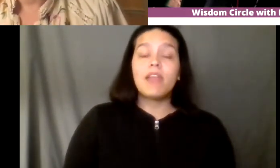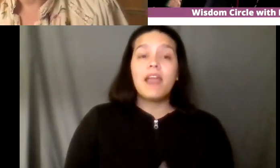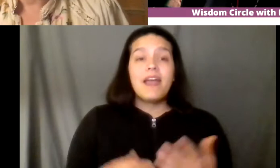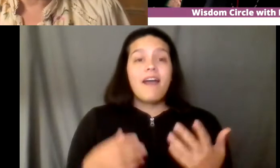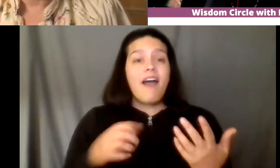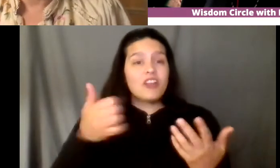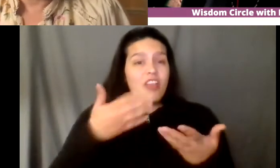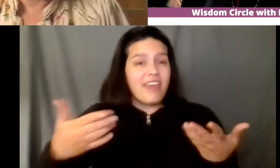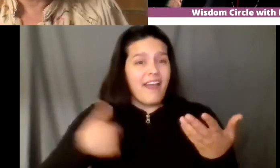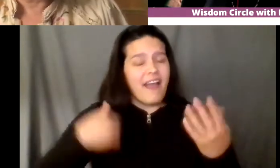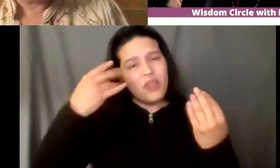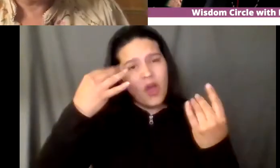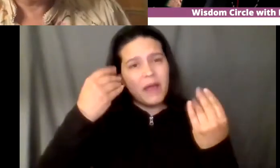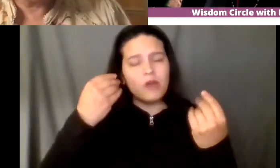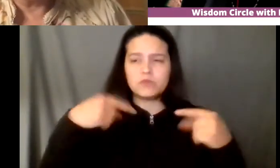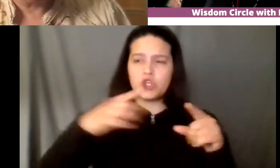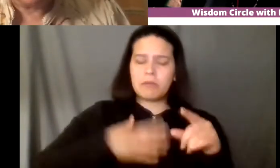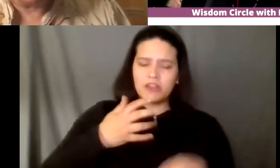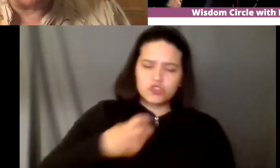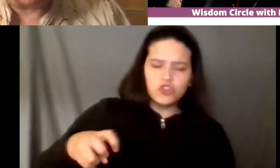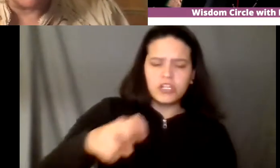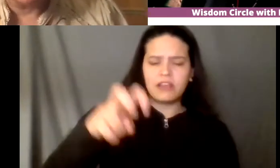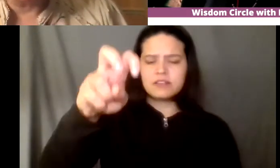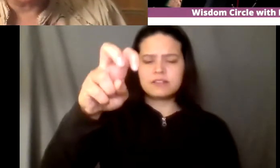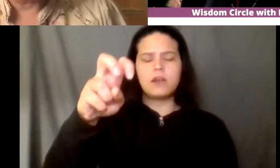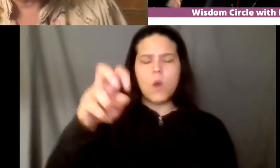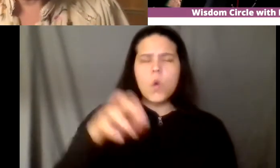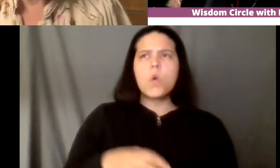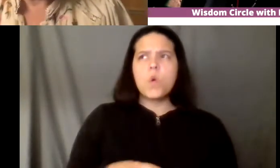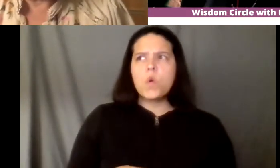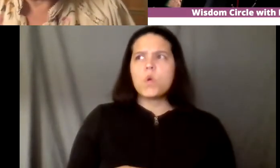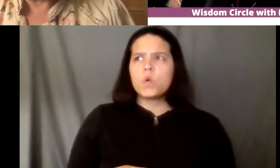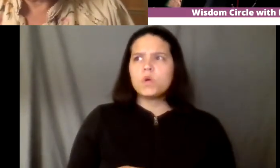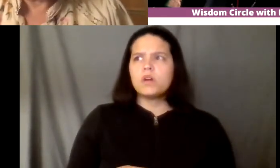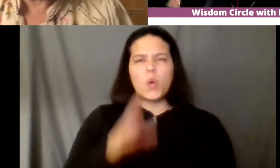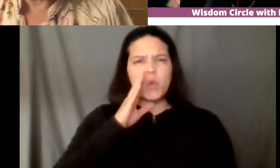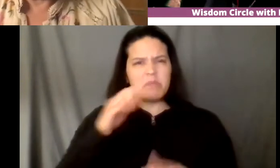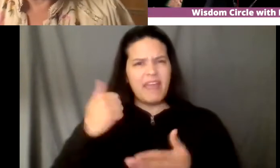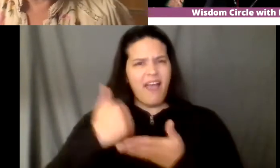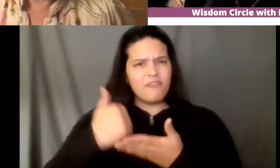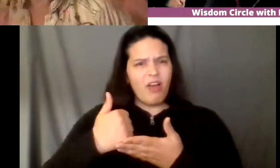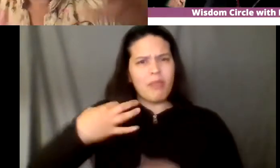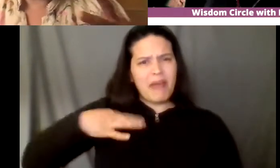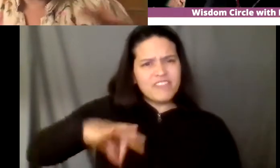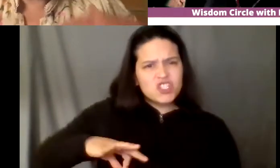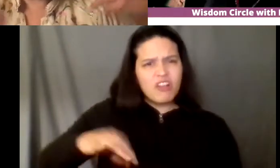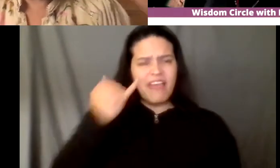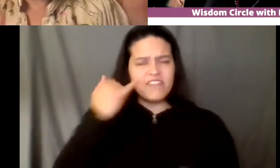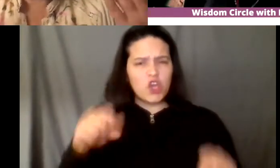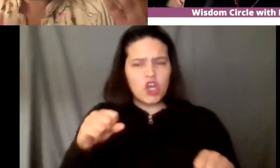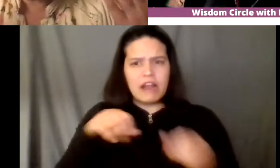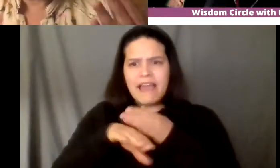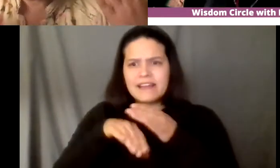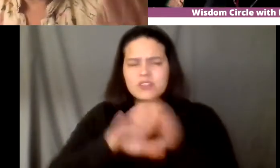be able to access all of this material right like not not just the doing the oral but